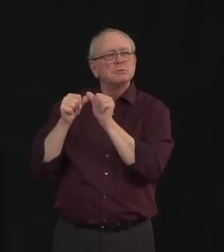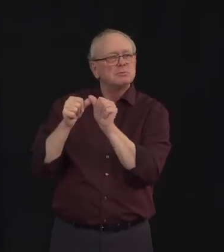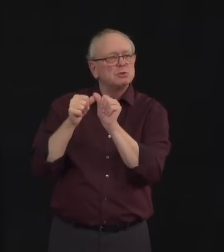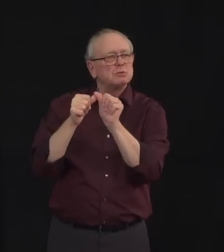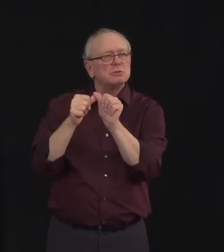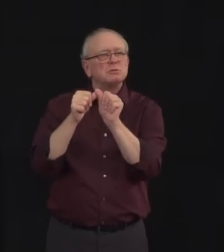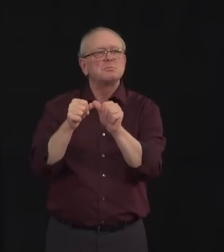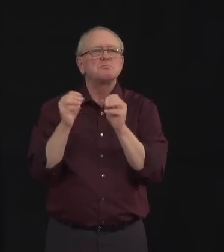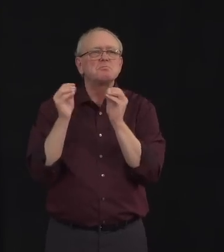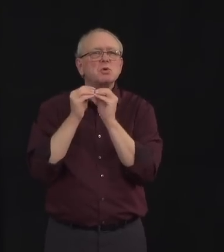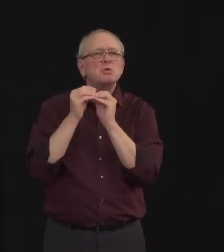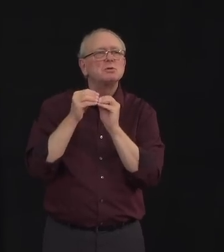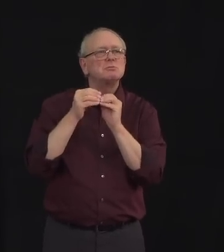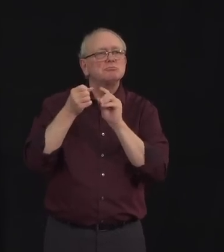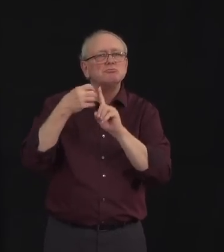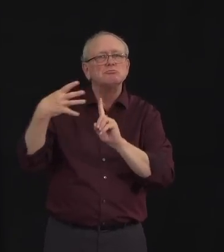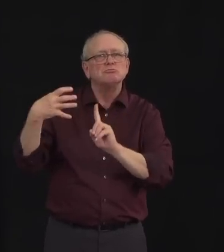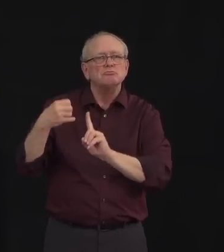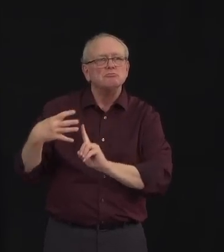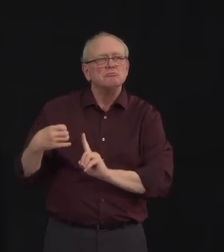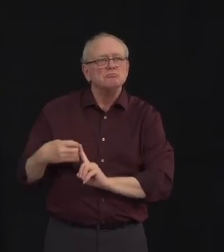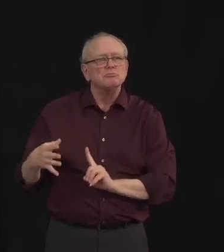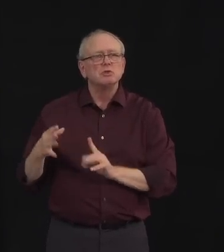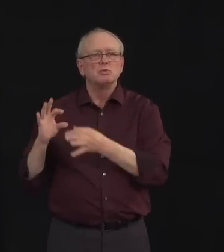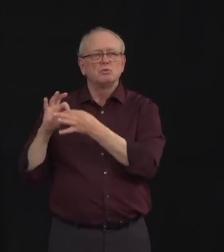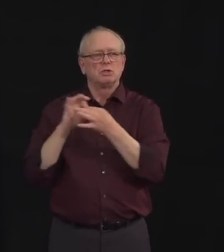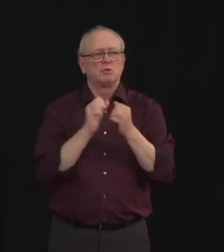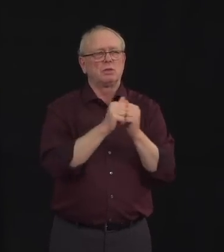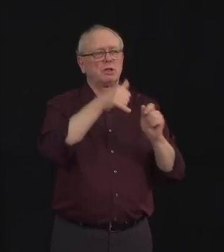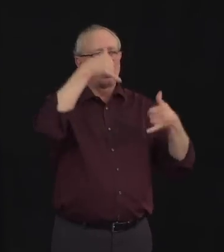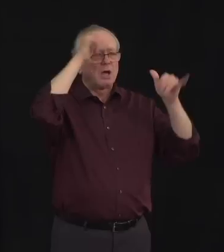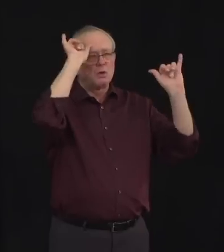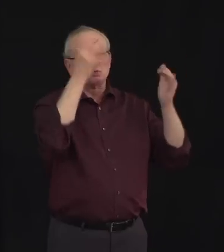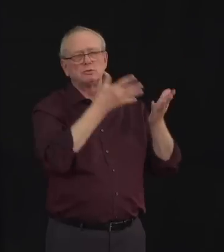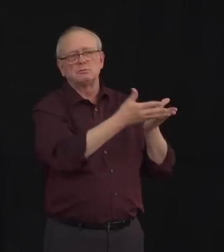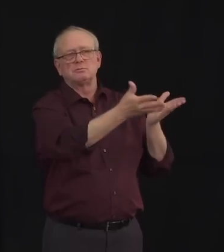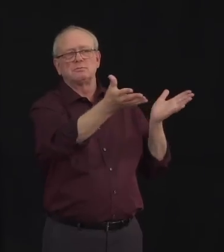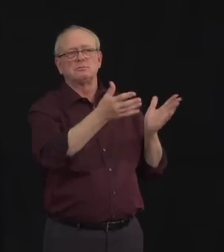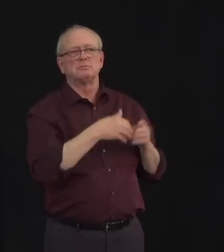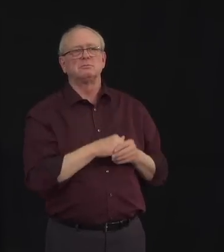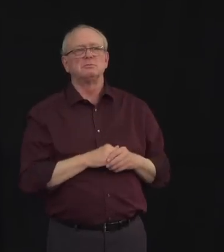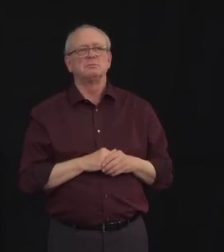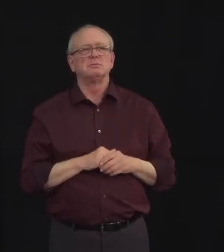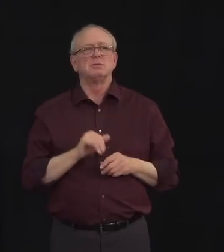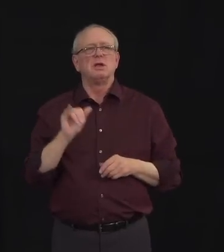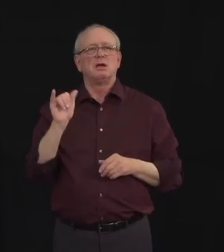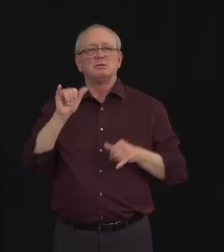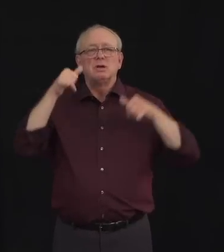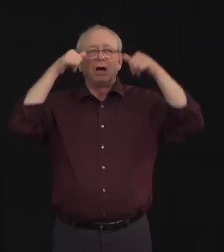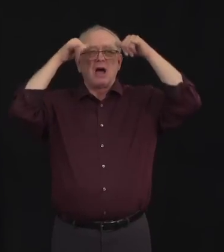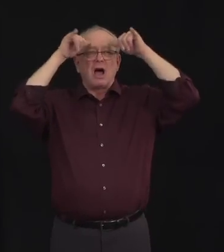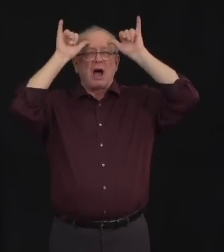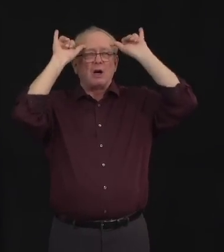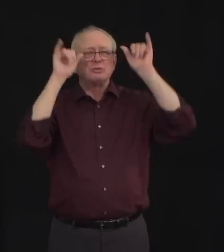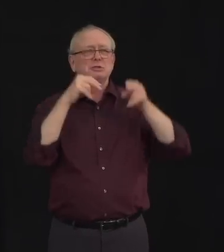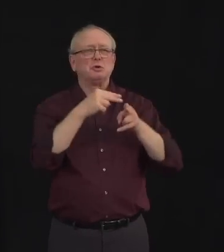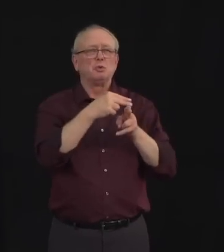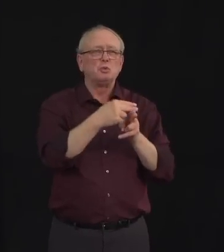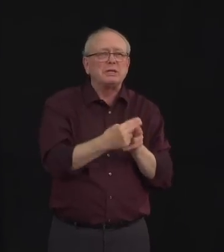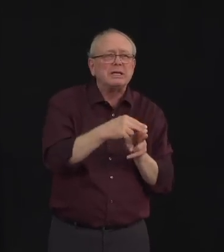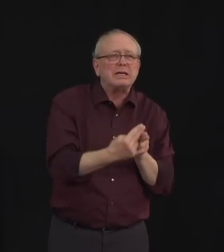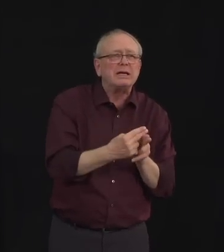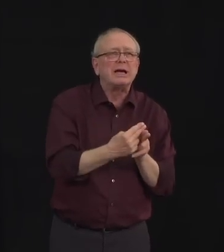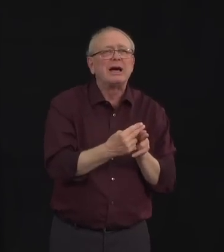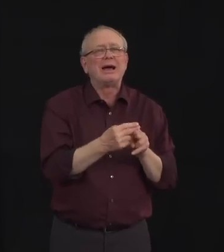-aside program and on that even of the weighing in and weighing out of cattle when they go through feedlots. And then on the